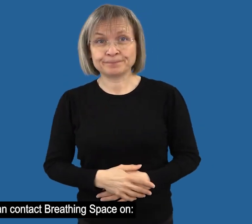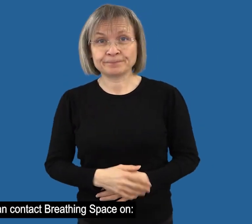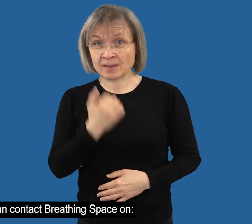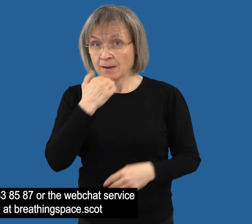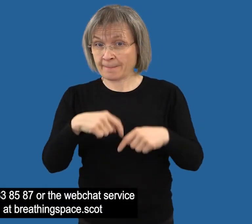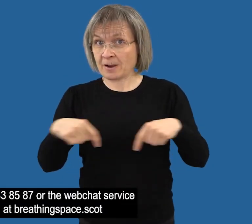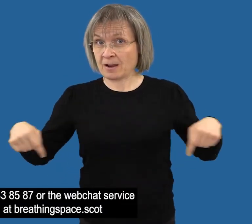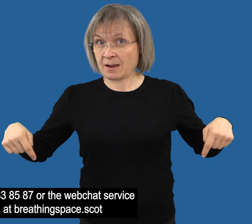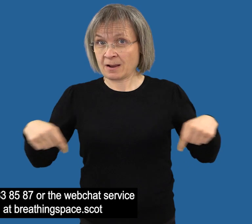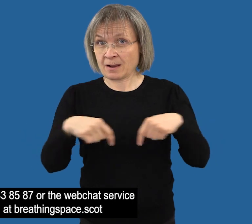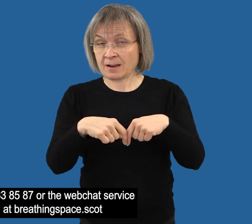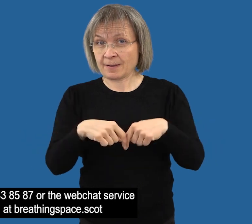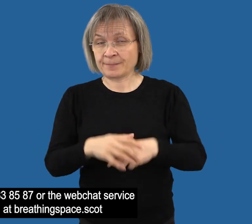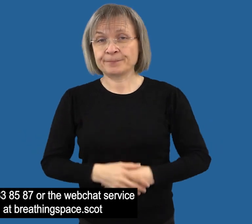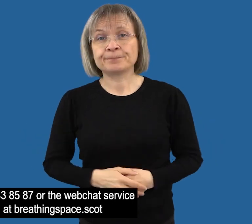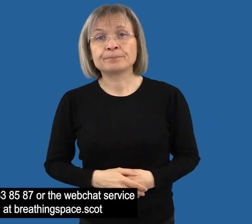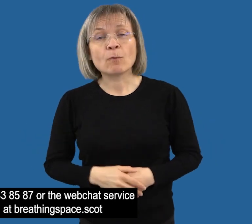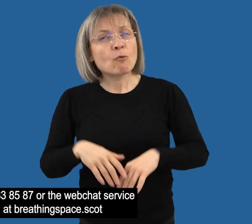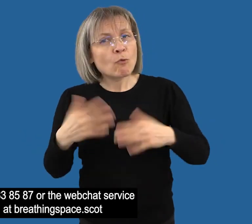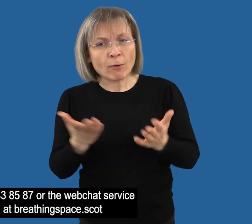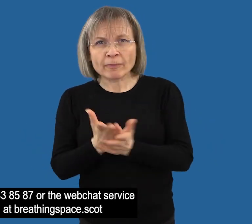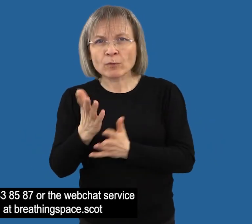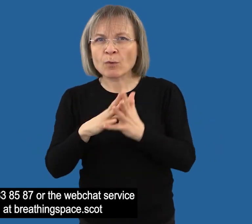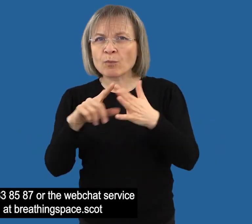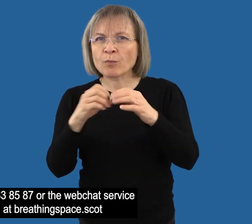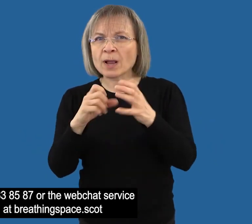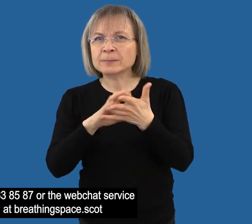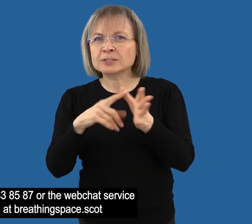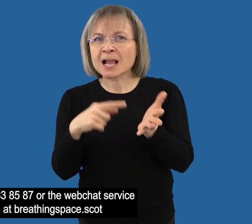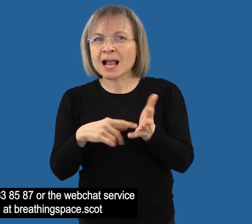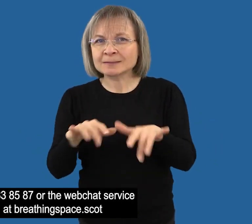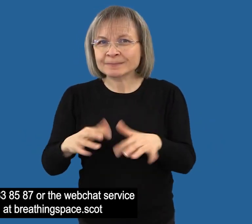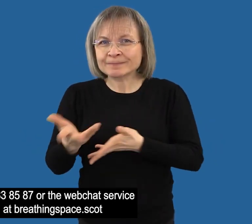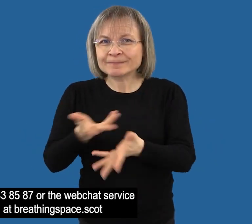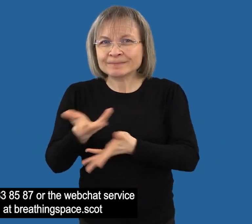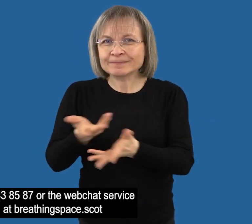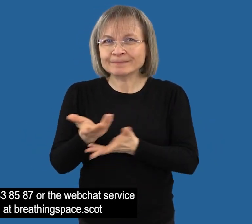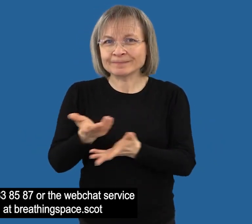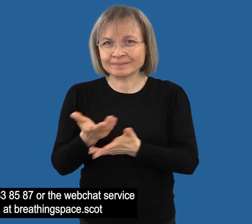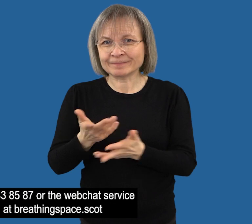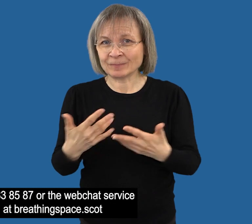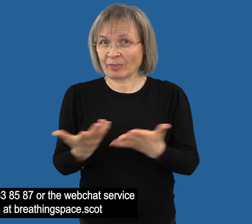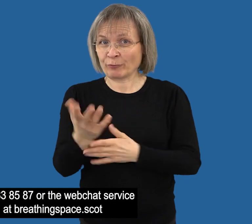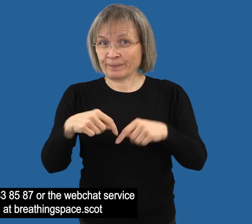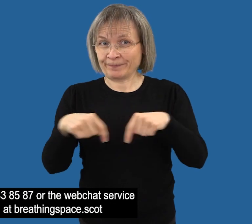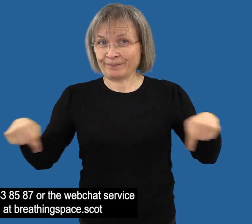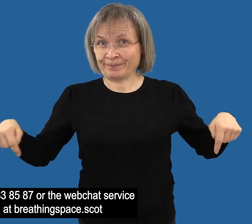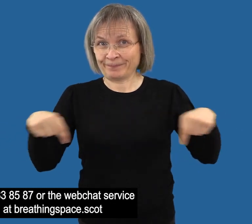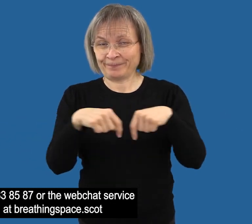can contact Breathing Space on 0800-83-8587 Or the web